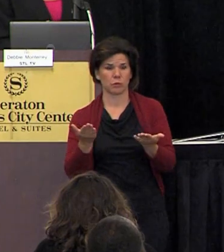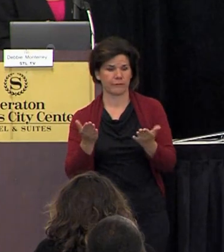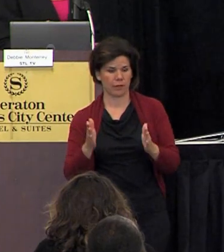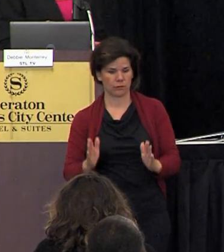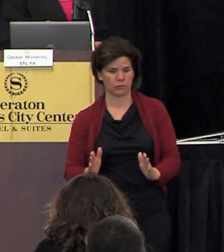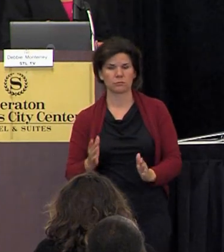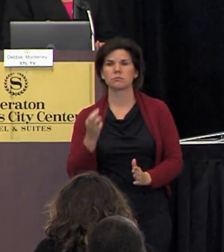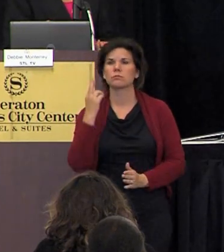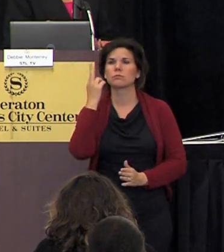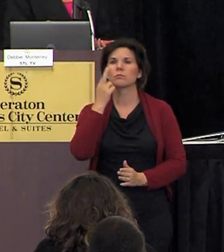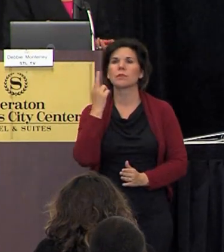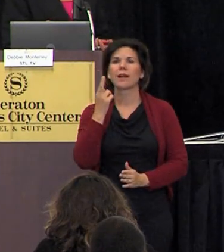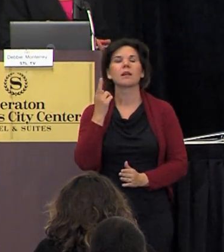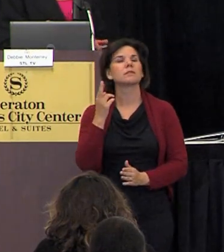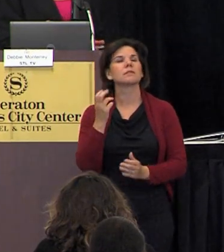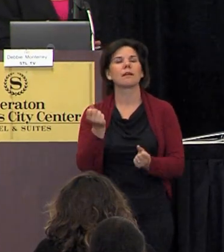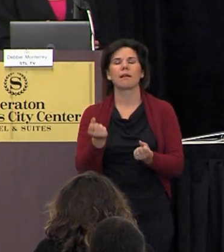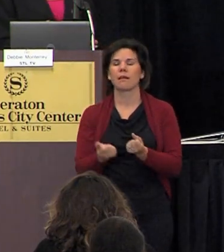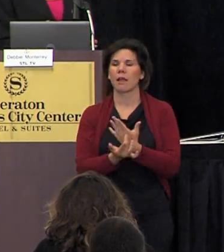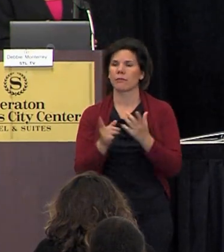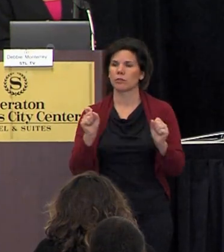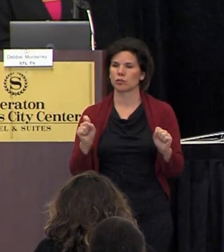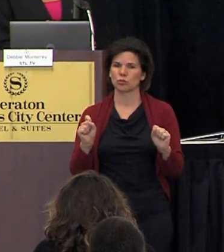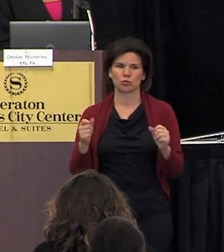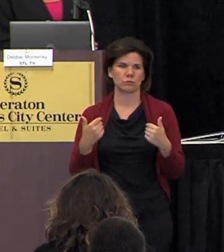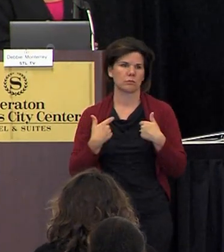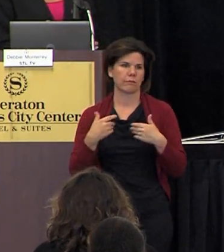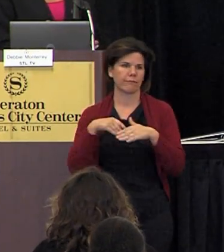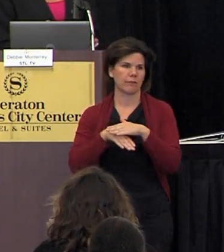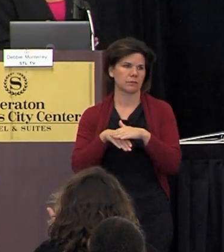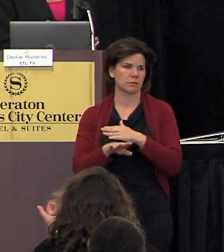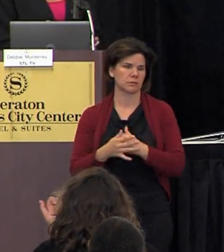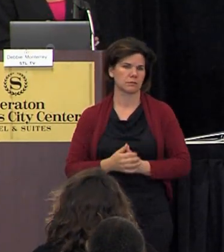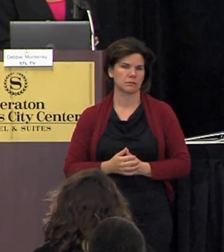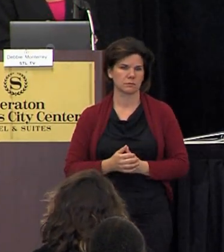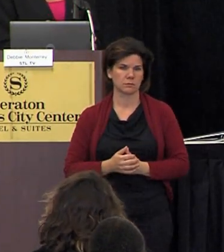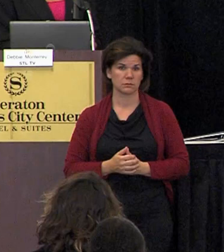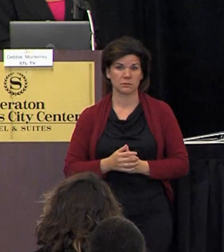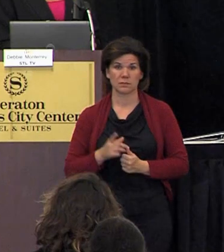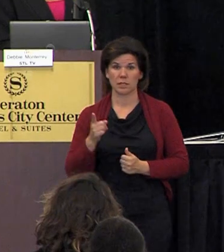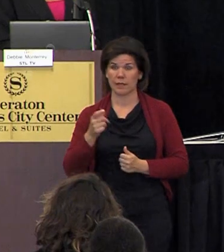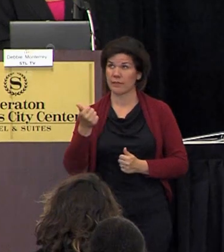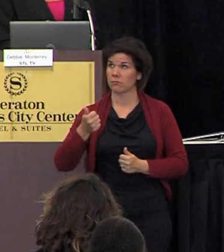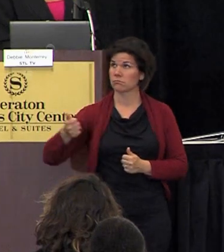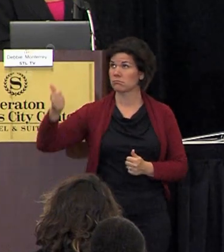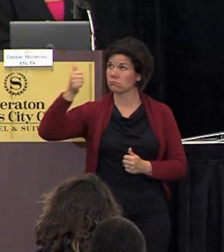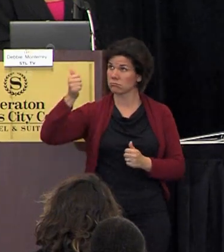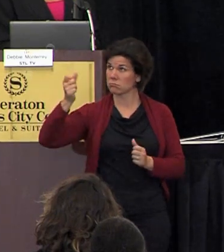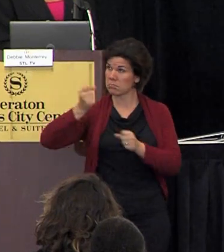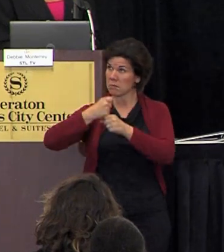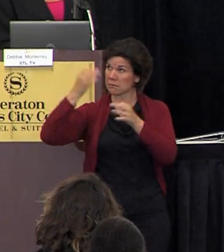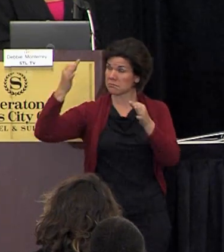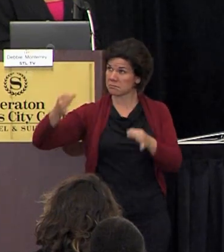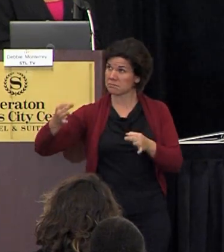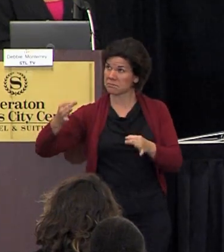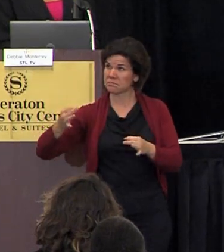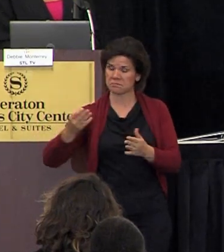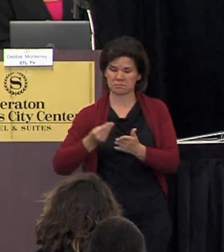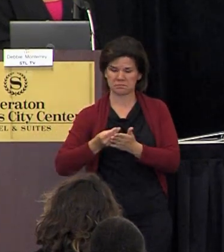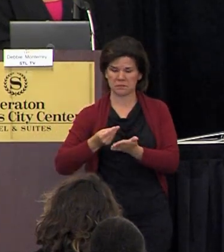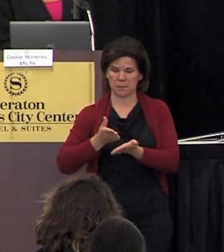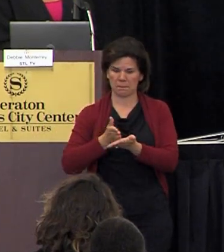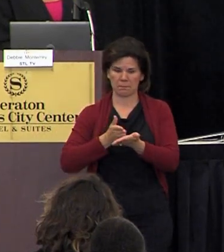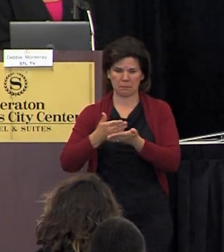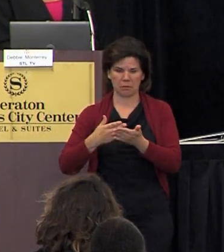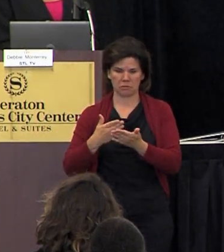services accessible to everybody if the powers would be when they wanted to budget for the